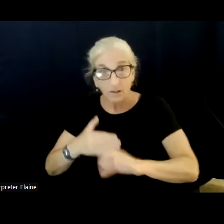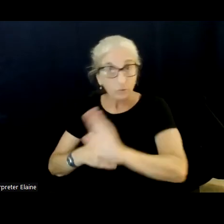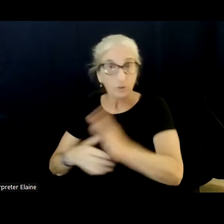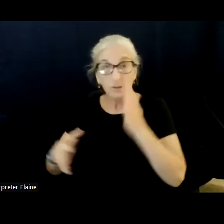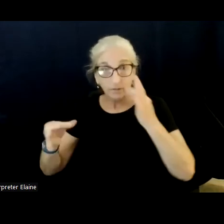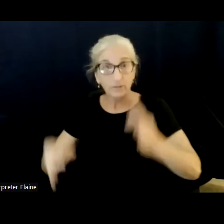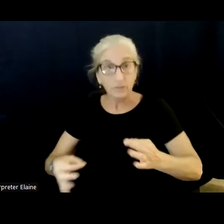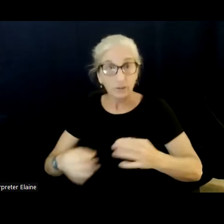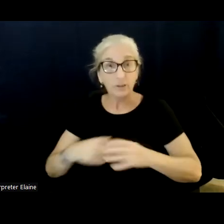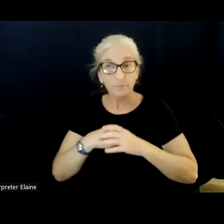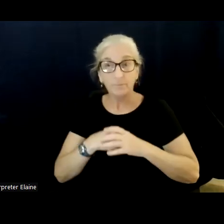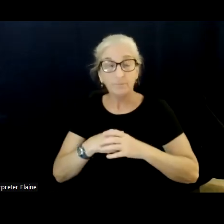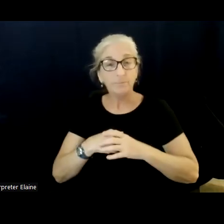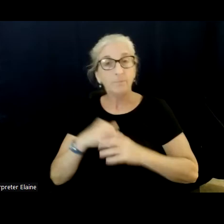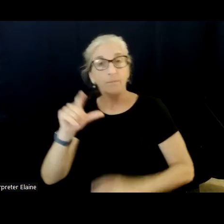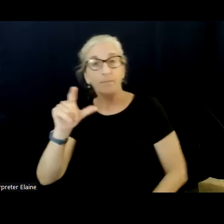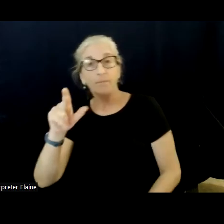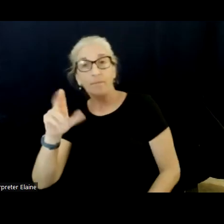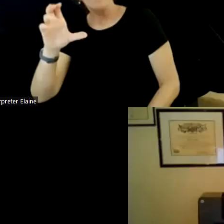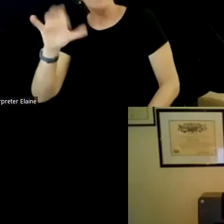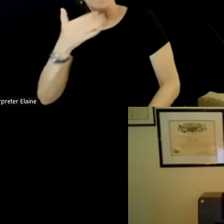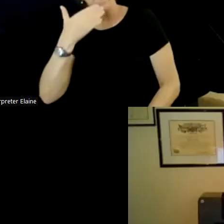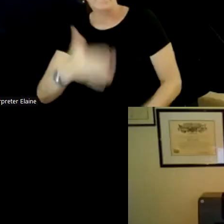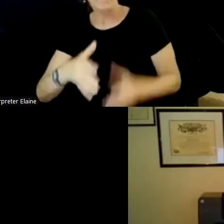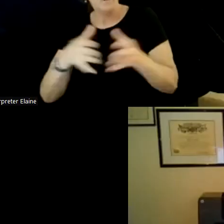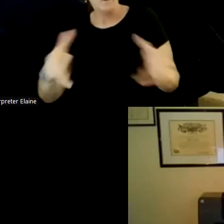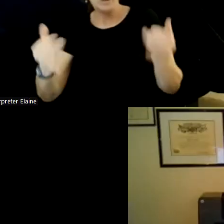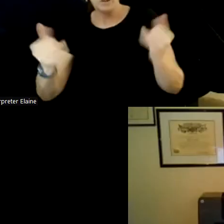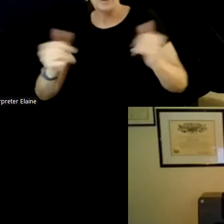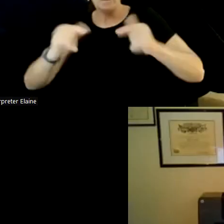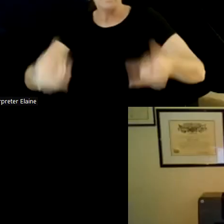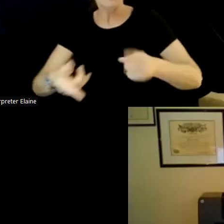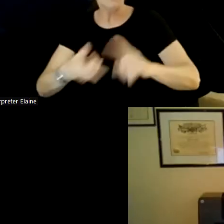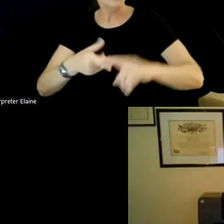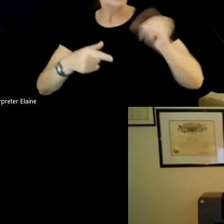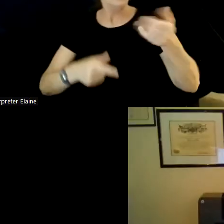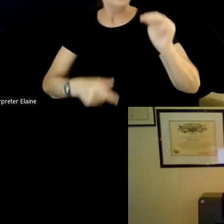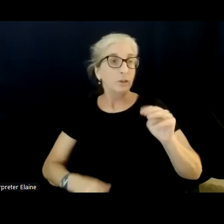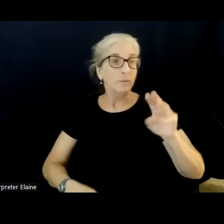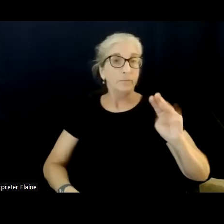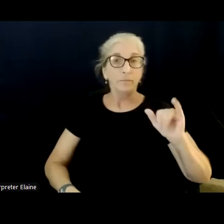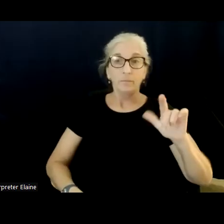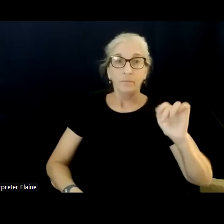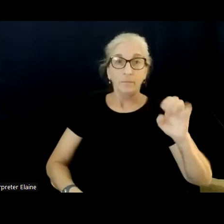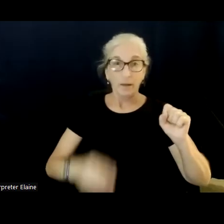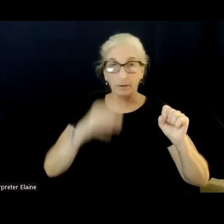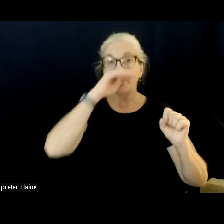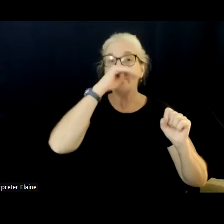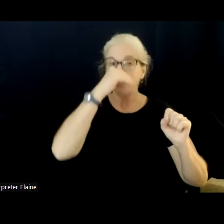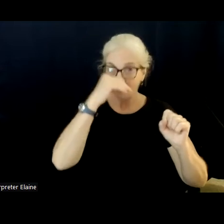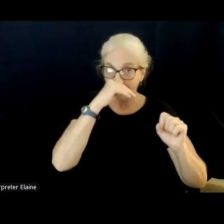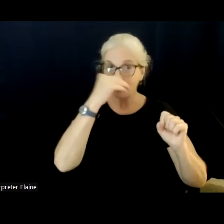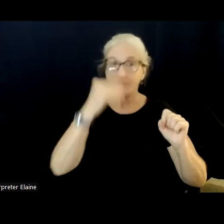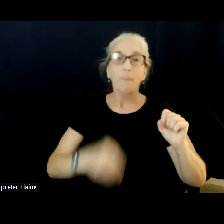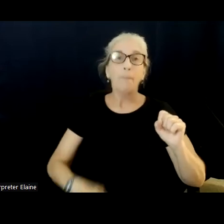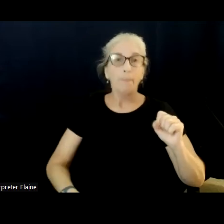Thanks so much. And now we'll ask the same question of candidate Jim Miles. Hi, thank you. Yeah. I think this question